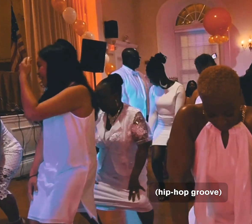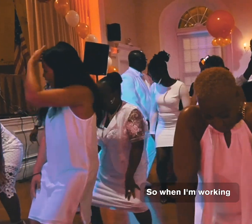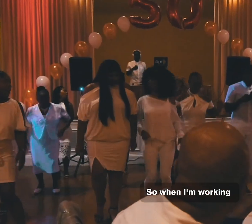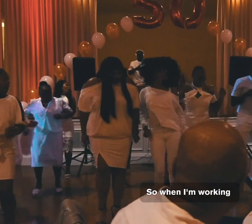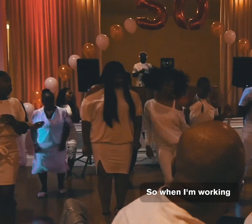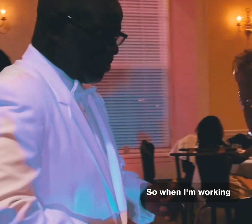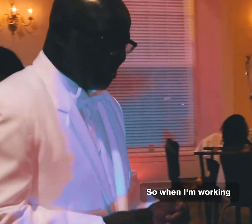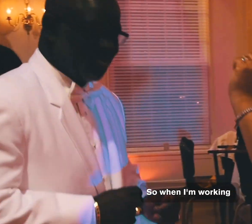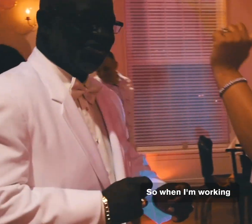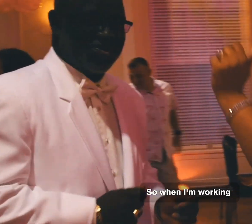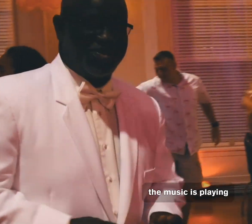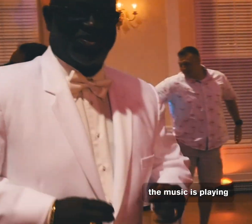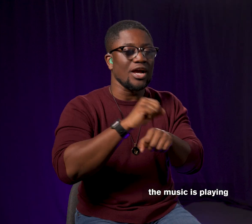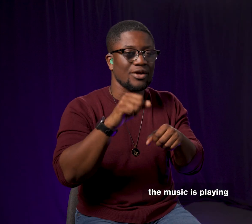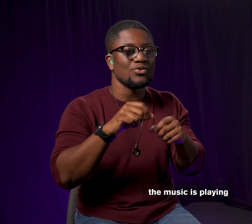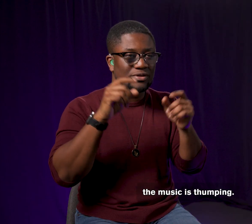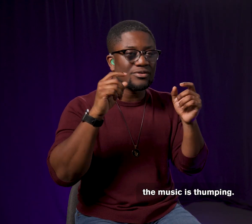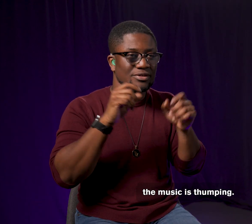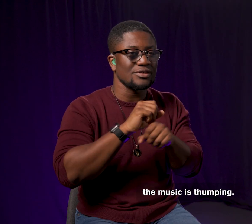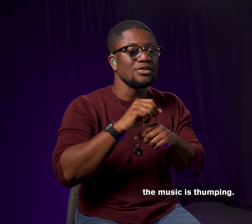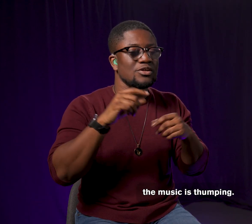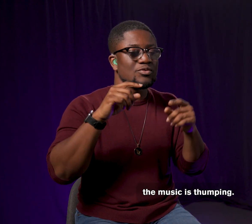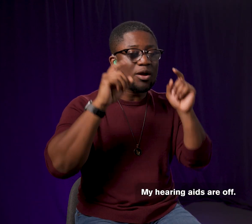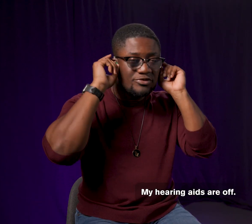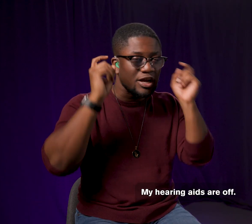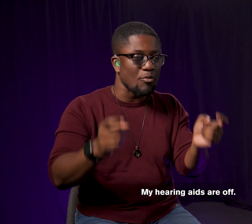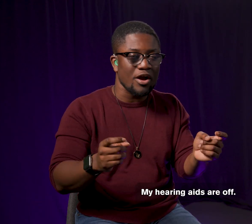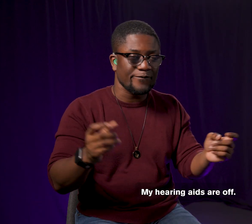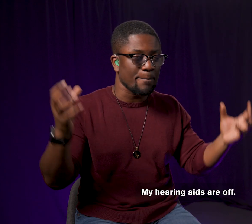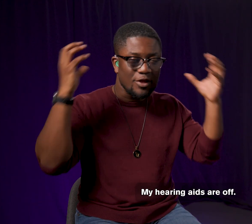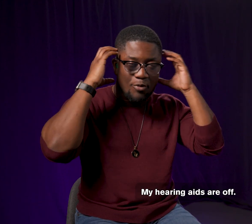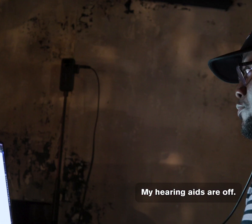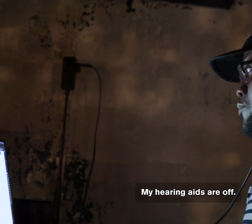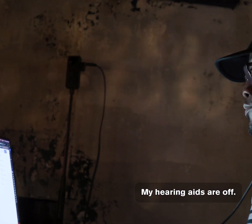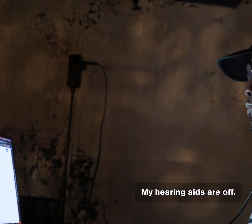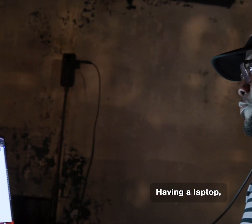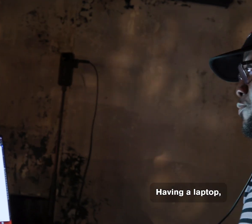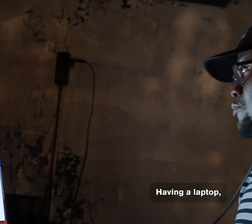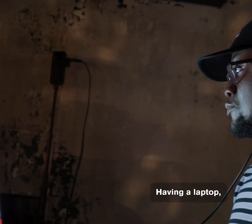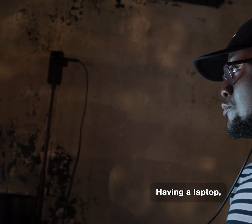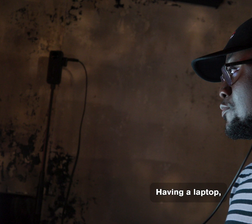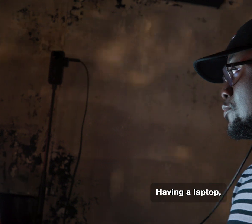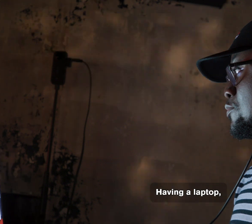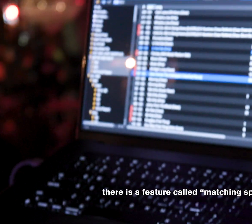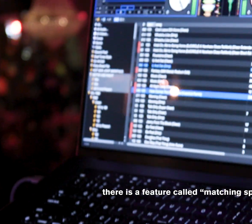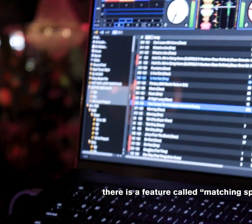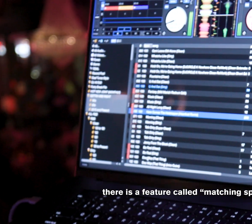So when I'm working, the music is playing, the music is thumping, my hearing aids are off. Having a laptop, there